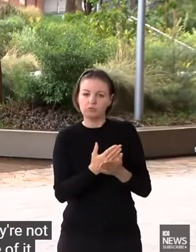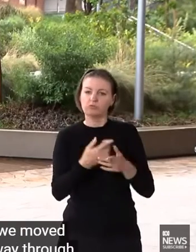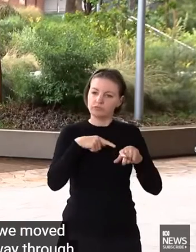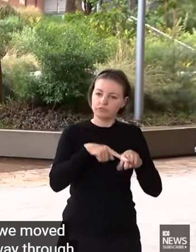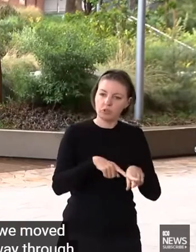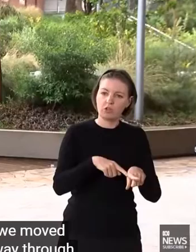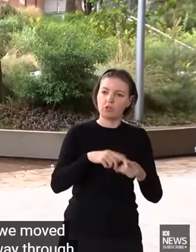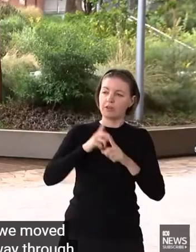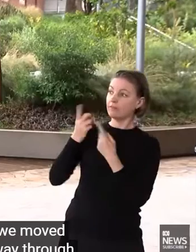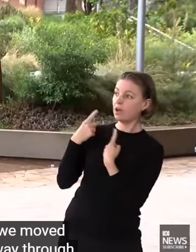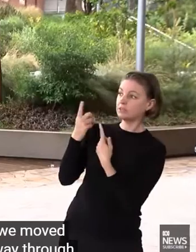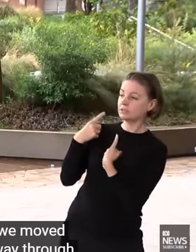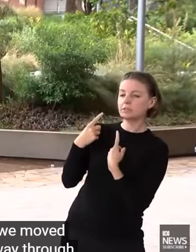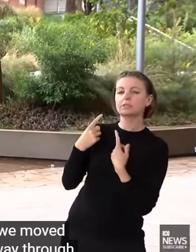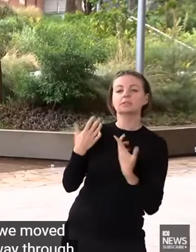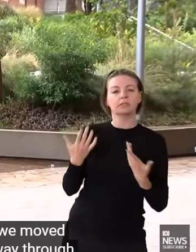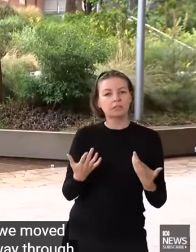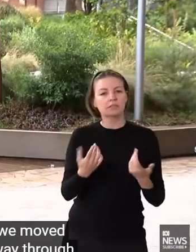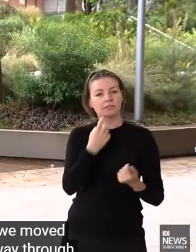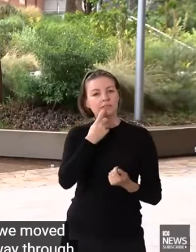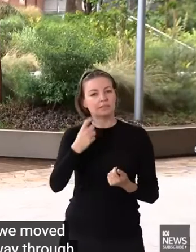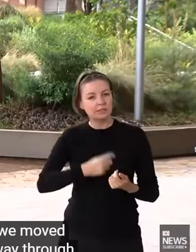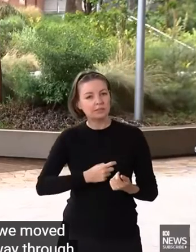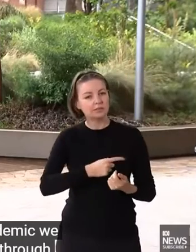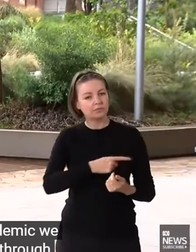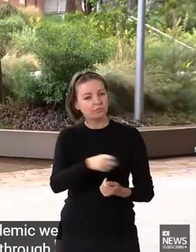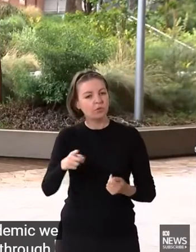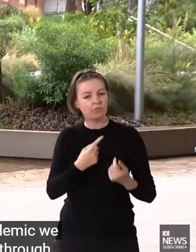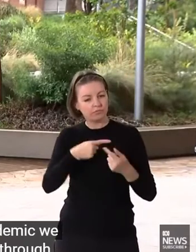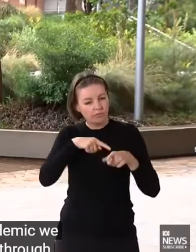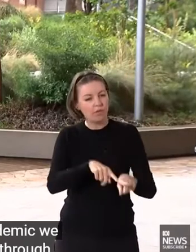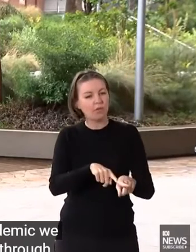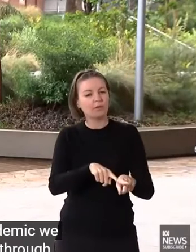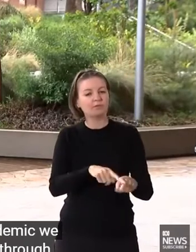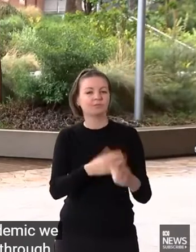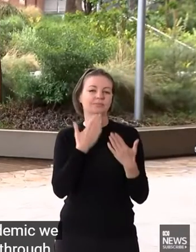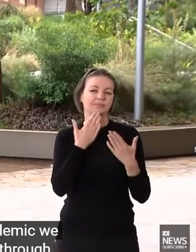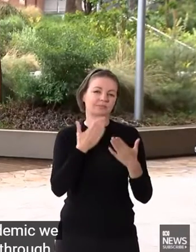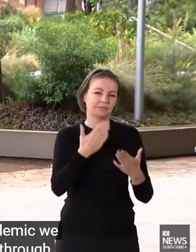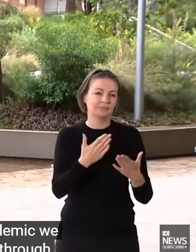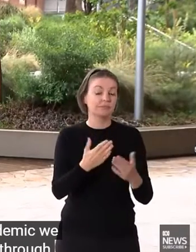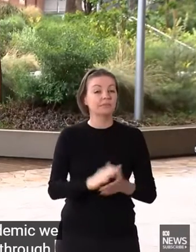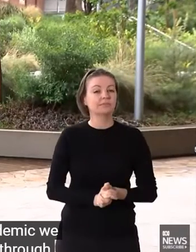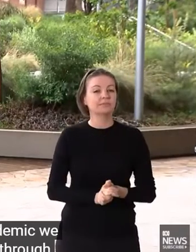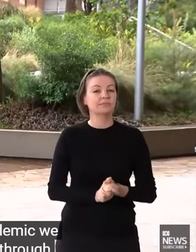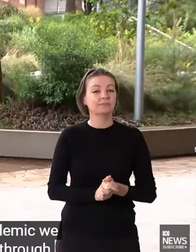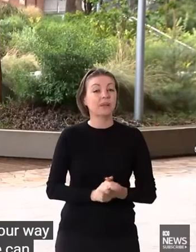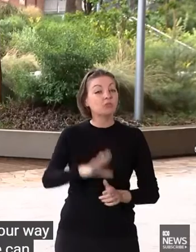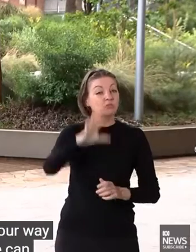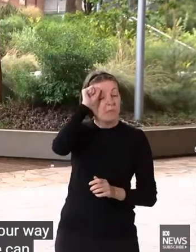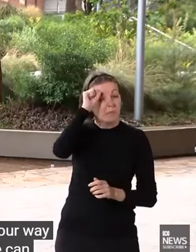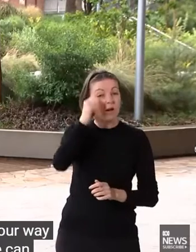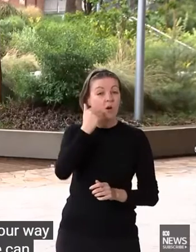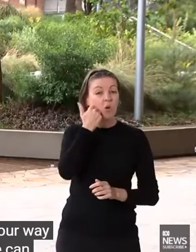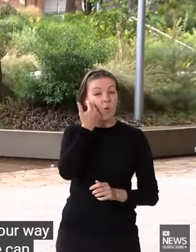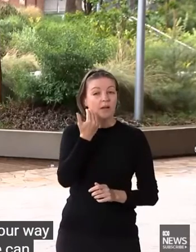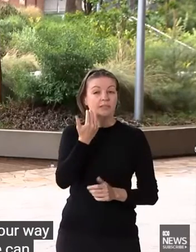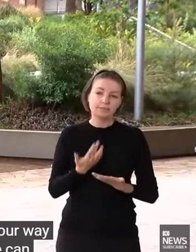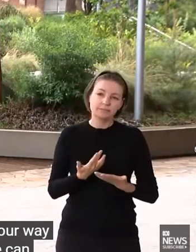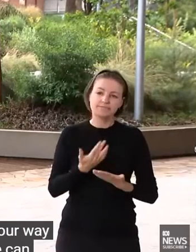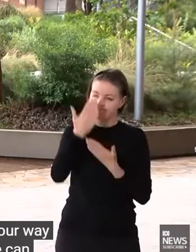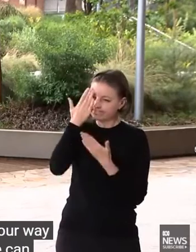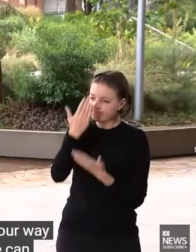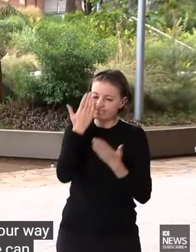are making our way through it. And we will make our way through it. And if we can continue to treat everybody with kindness and respect, particularly our health staff,